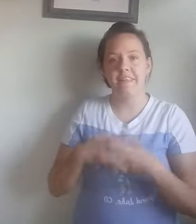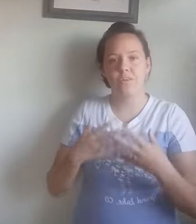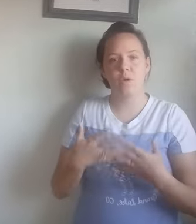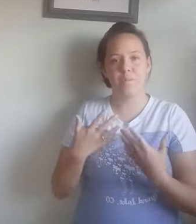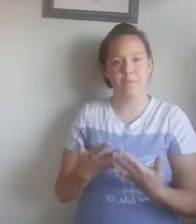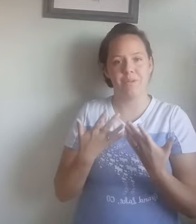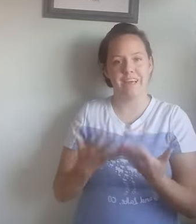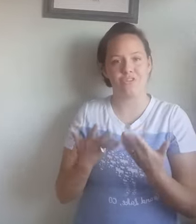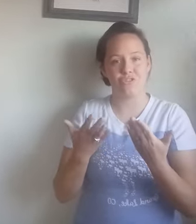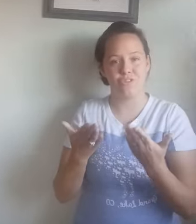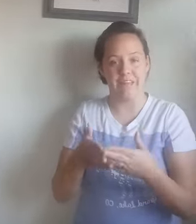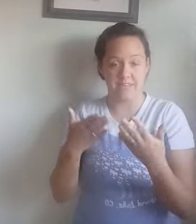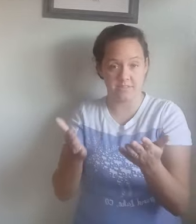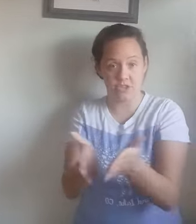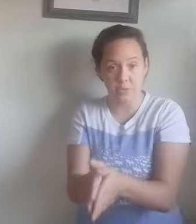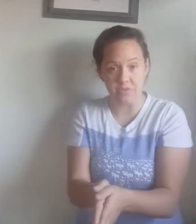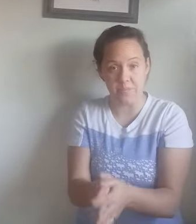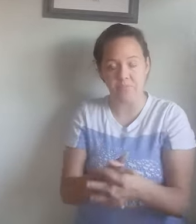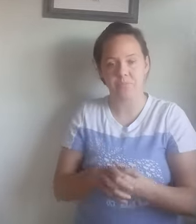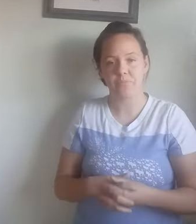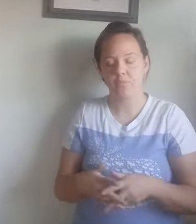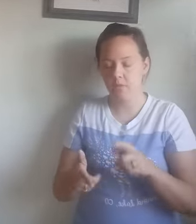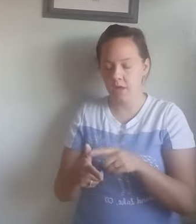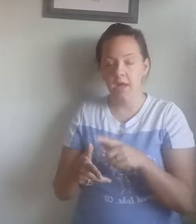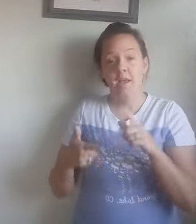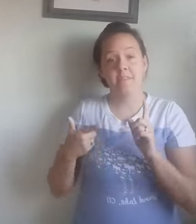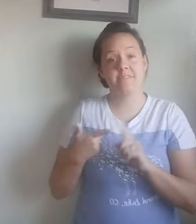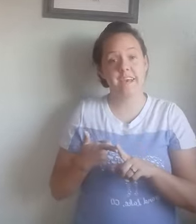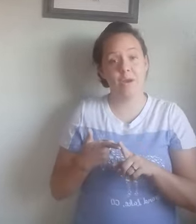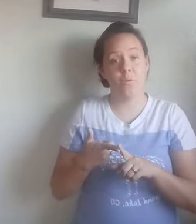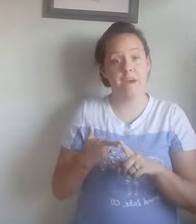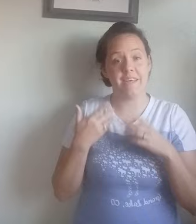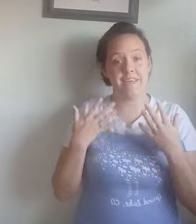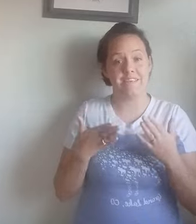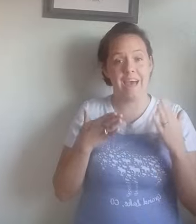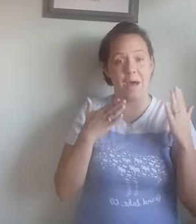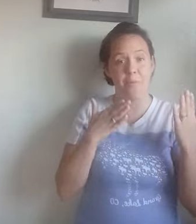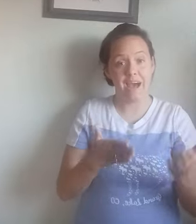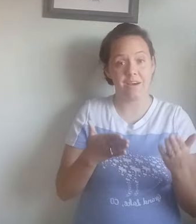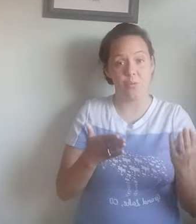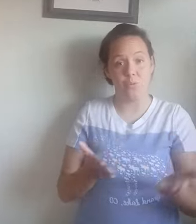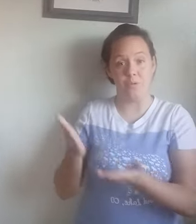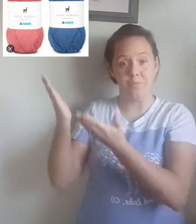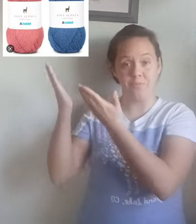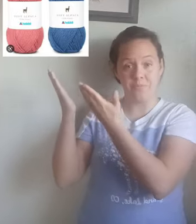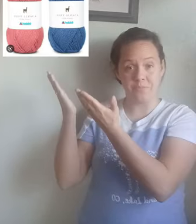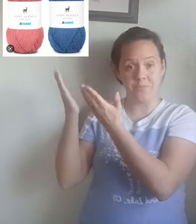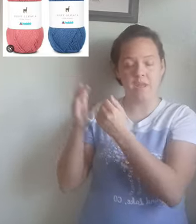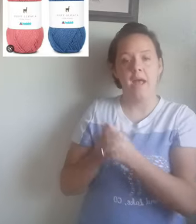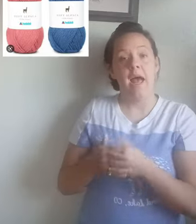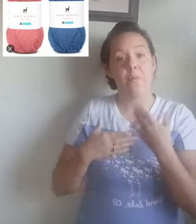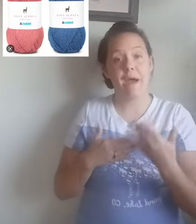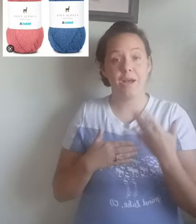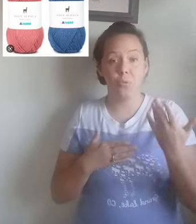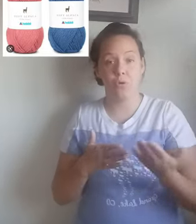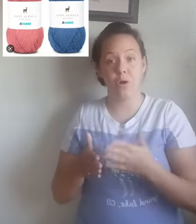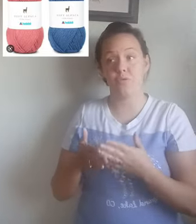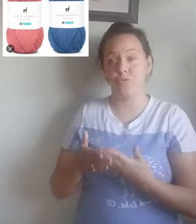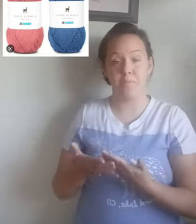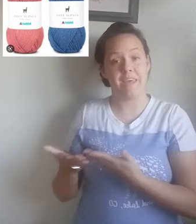that's why people likes likes to use it. The second one is alpaca wool. Alpaca wool comes from the